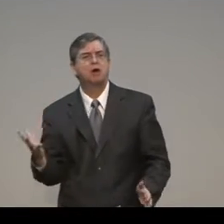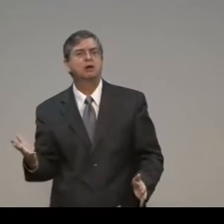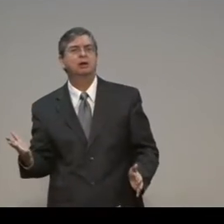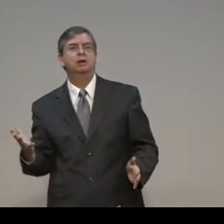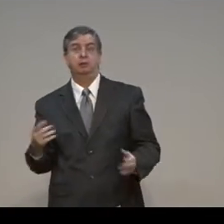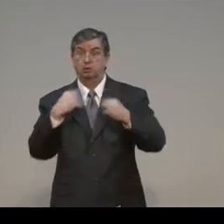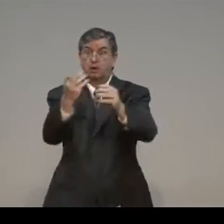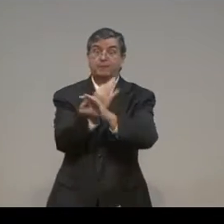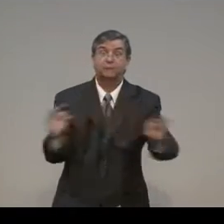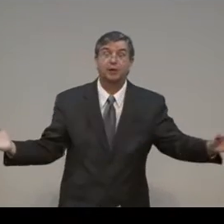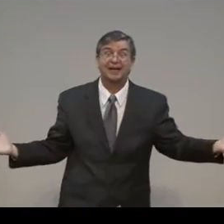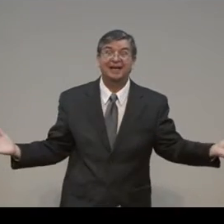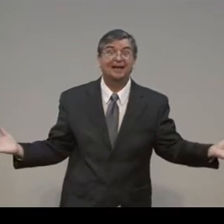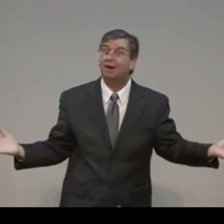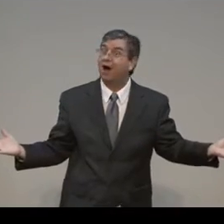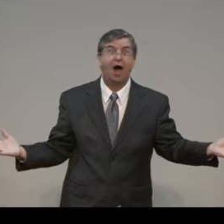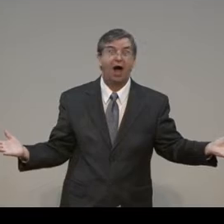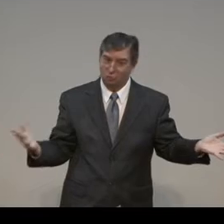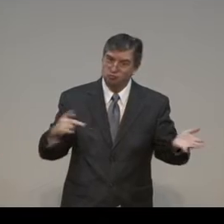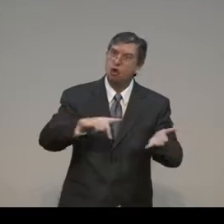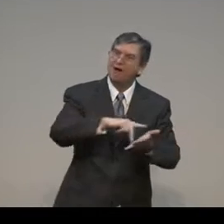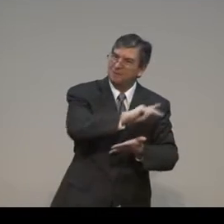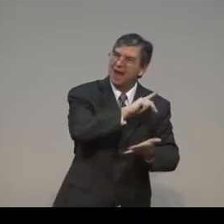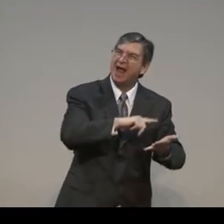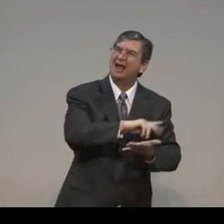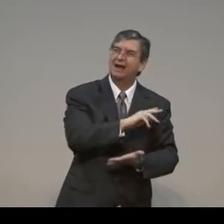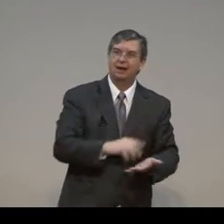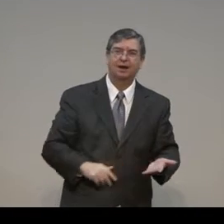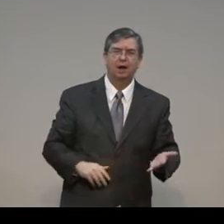It's not going to be nearly as valuable, but it's not going to be free, right?